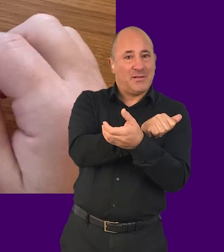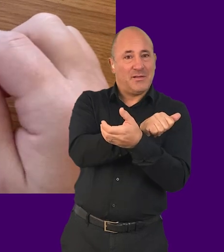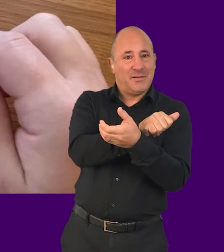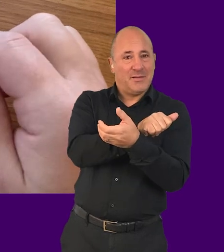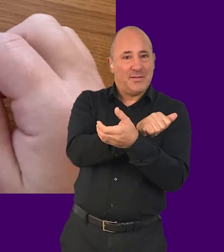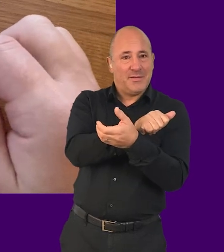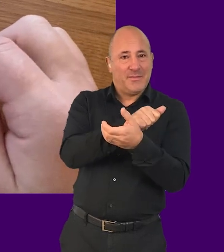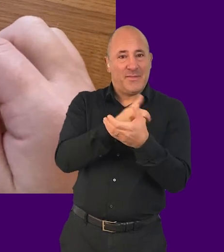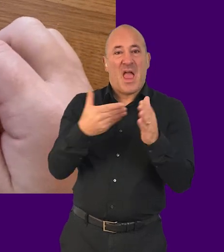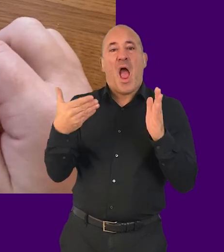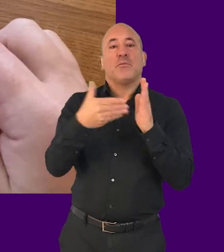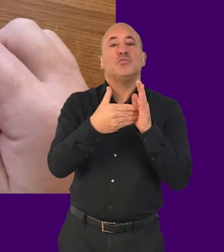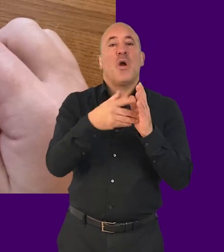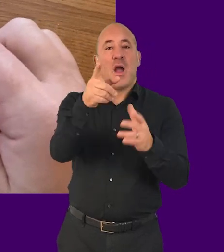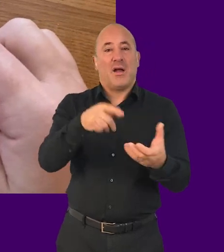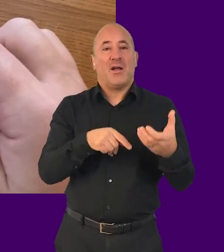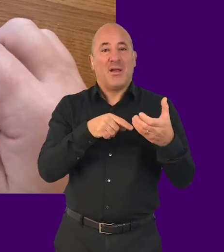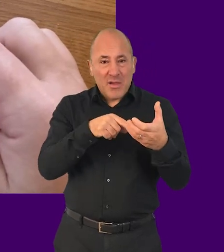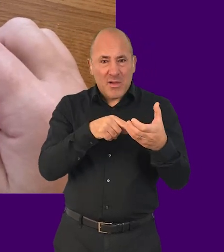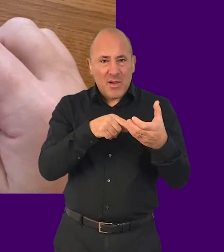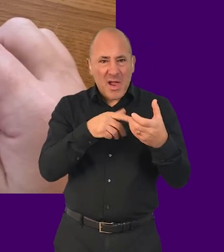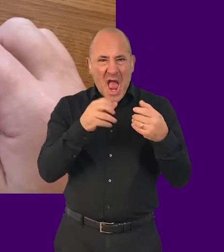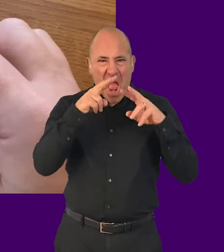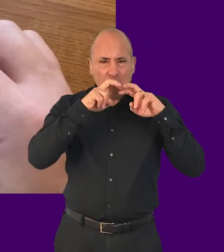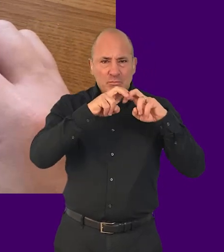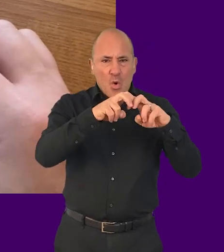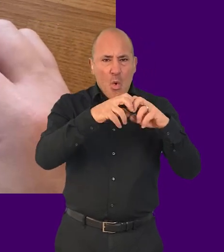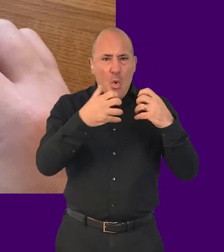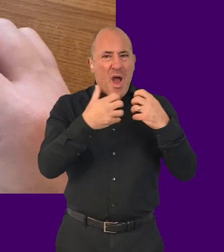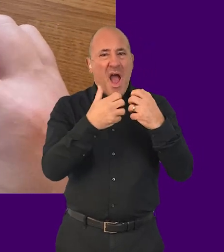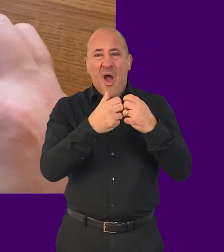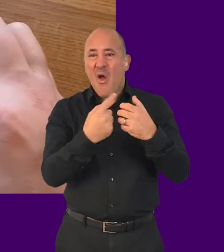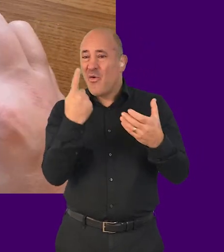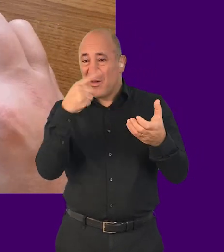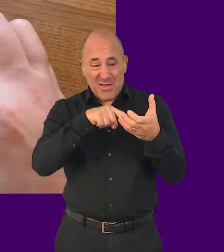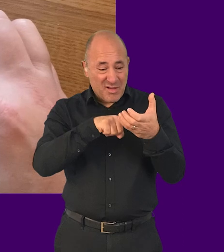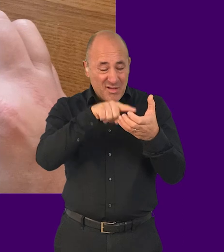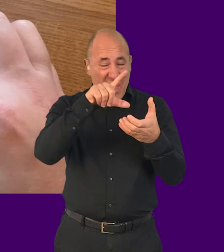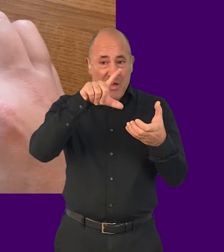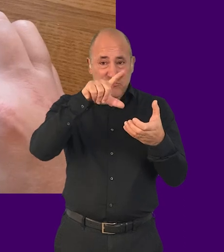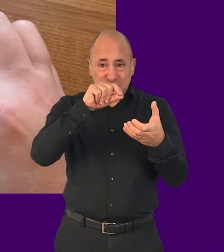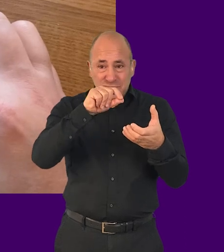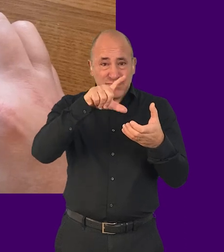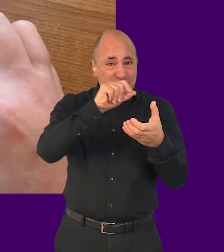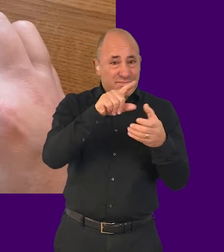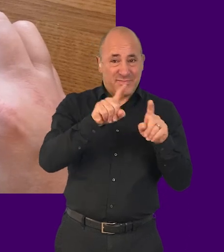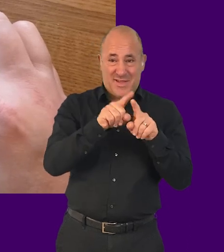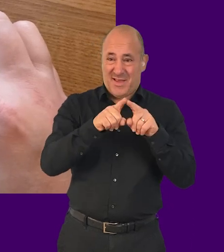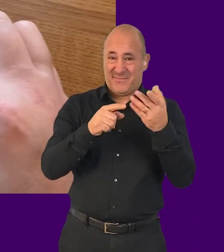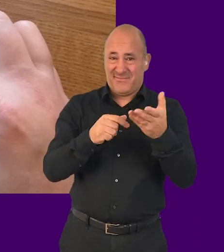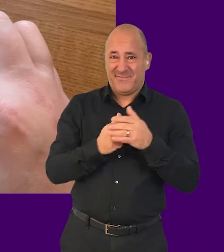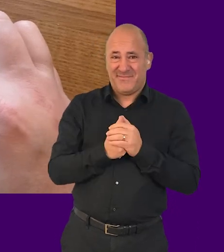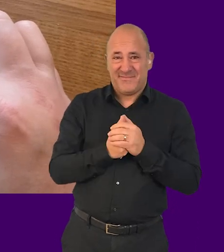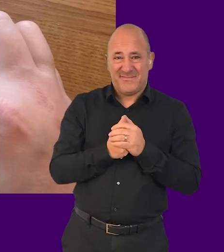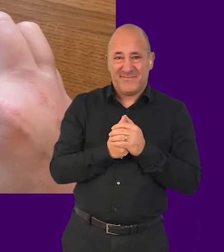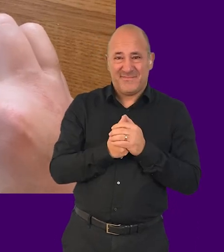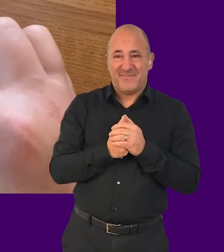In addition, mobile screen readers also let you explore by touch, dragging a finger over the screen. The screen reader will